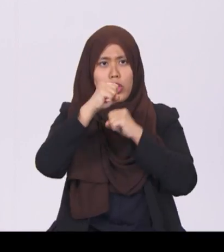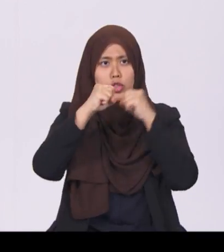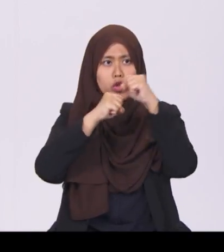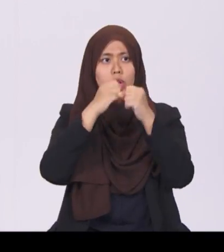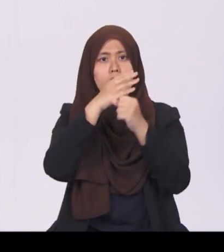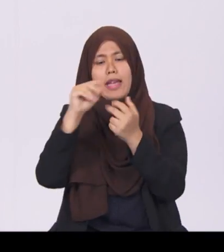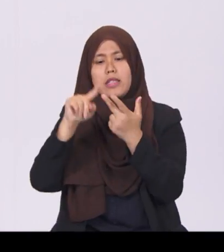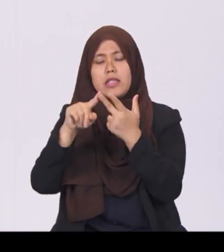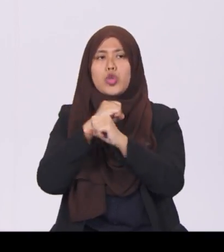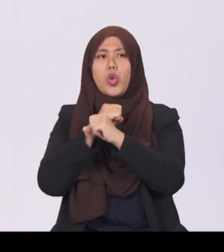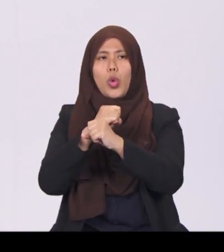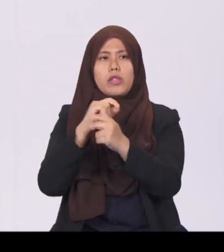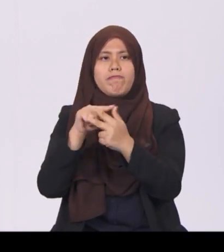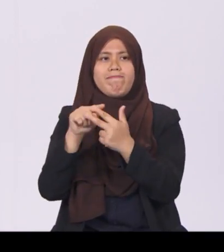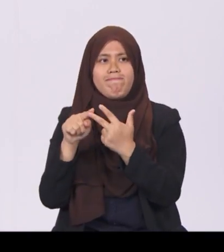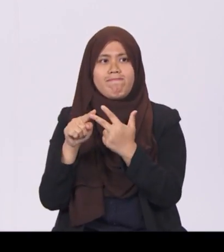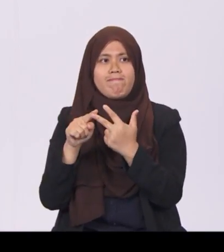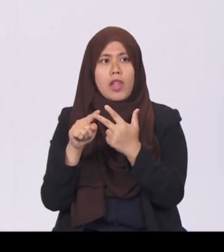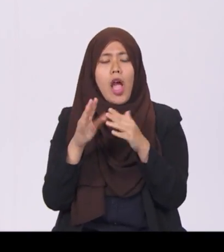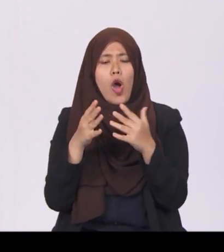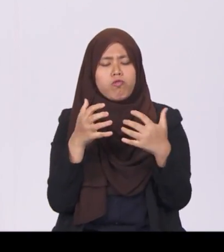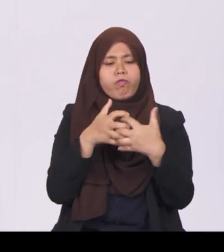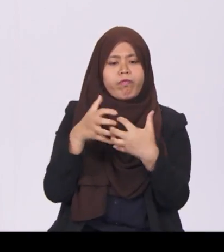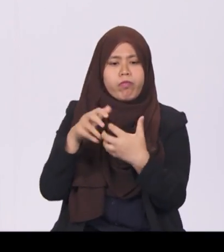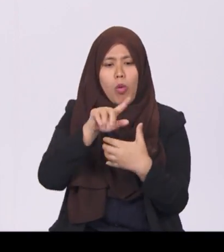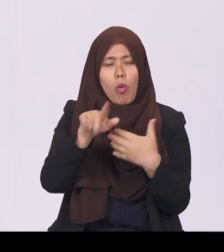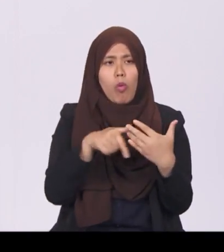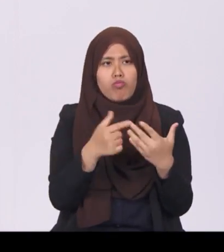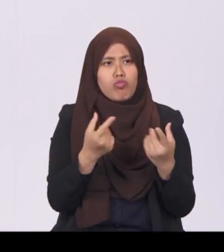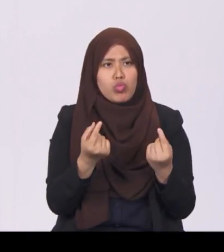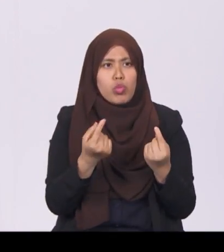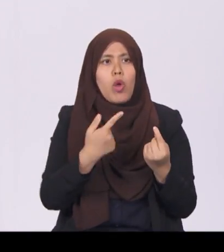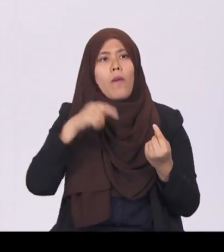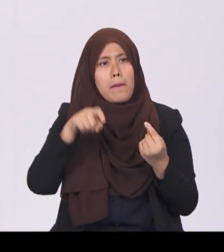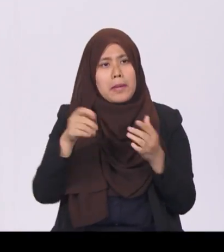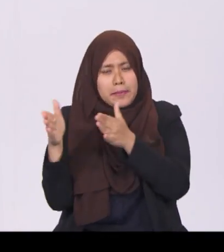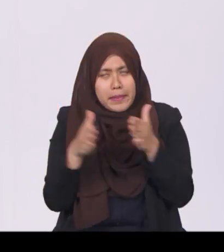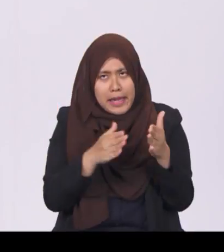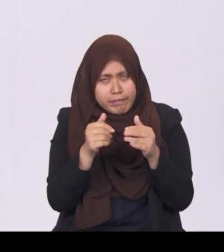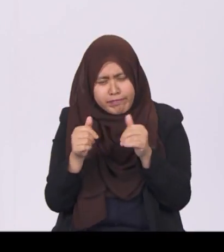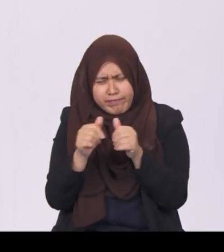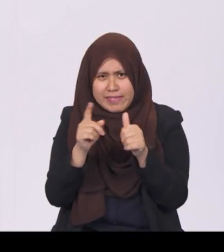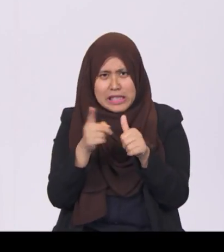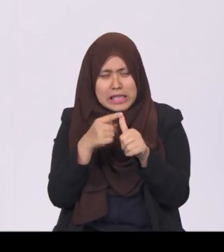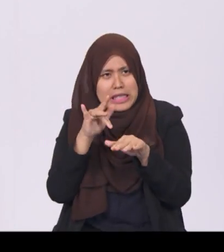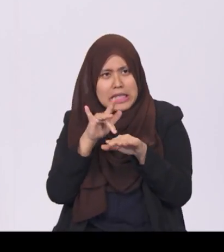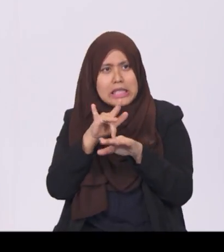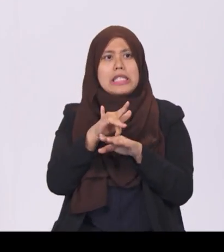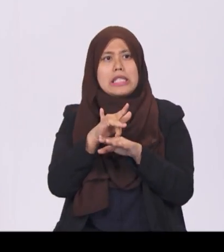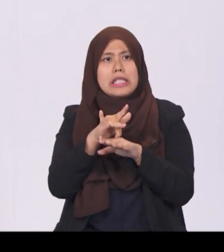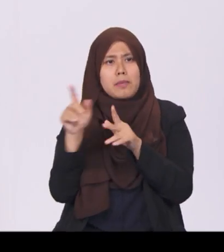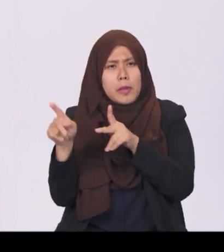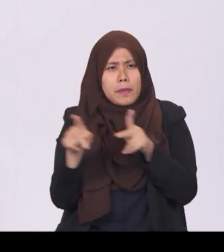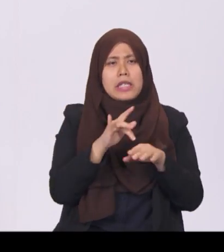To meet these needs, we must plan ahead and prepare early. We need to remain prudent in our spending,